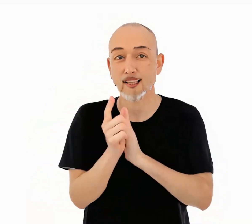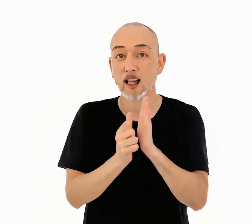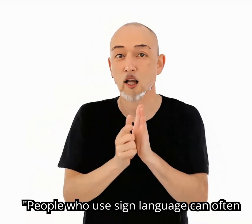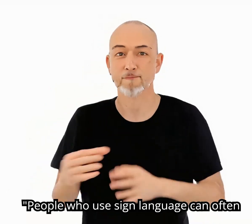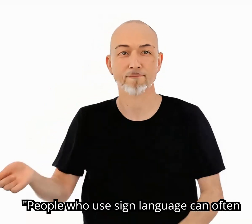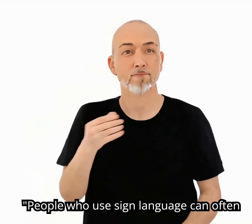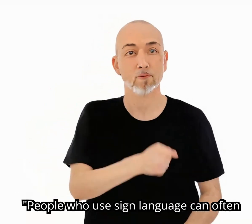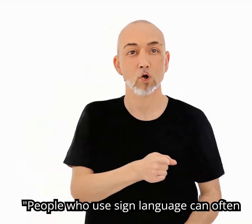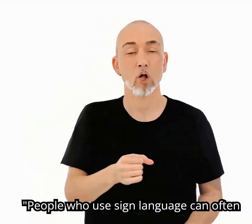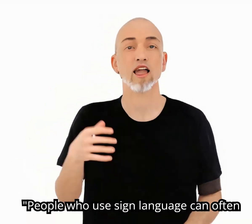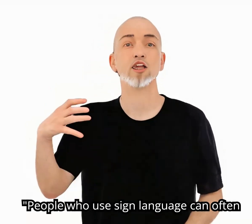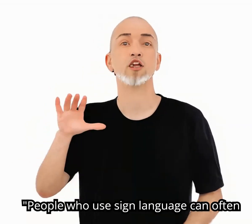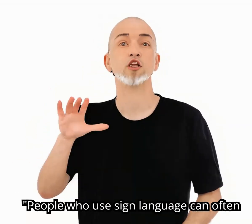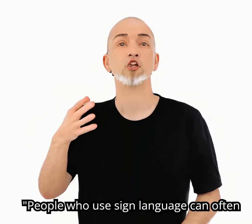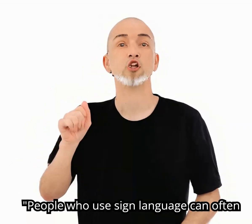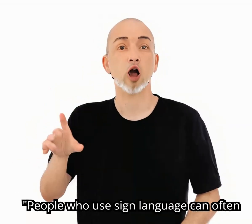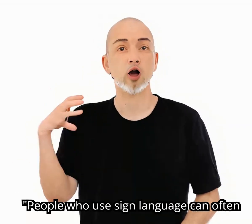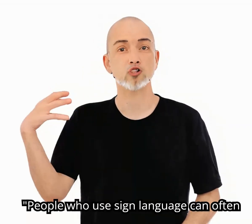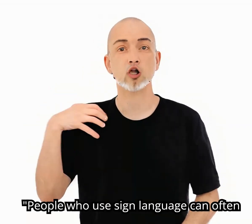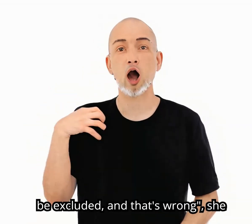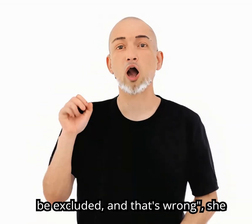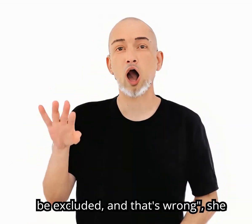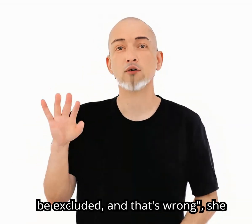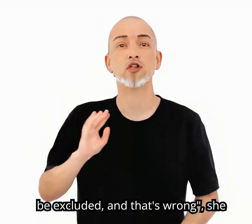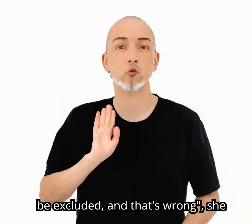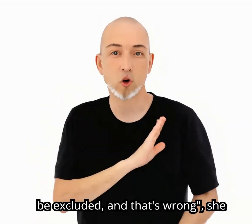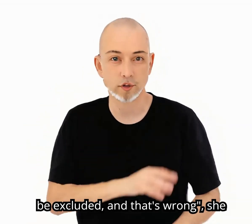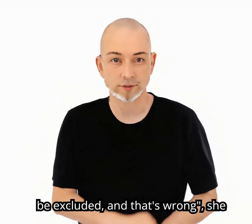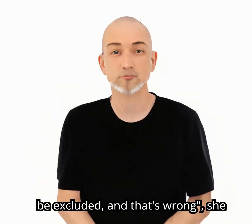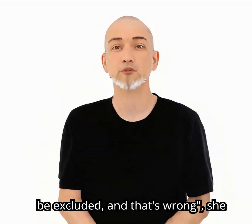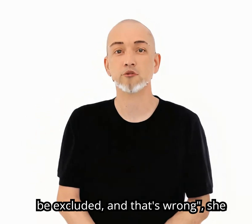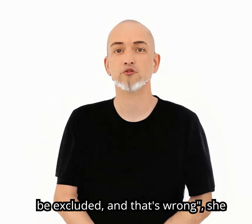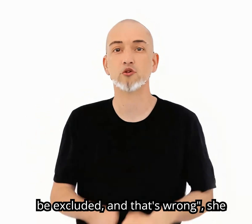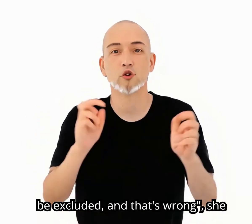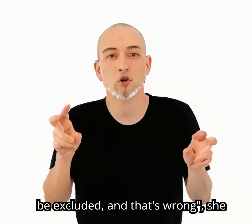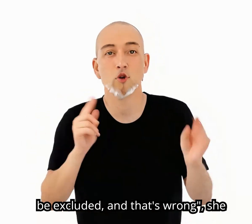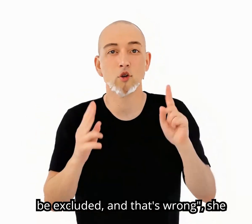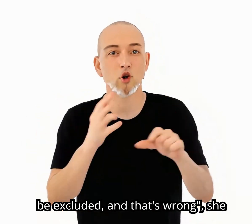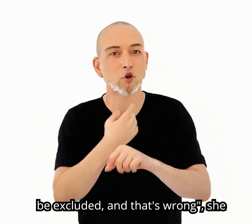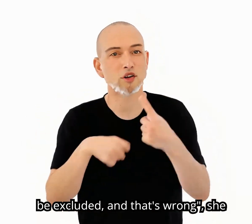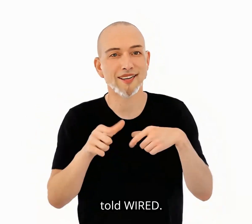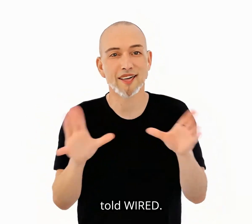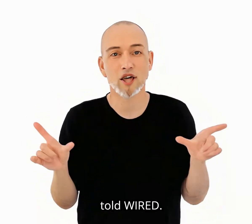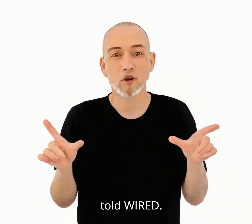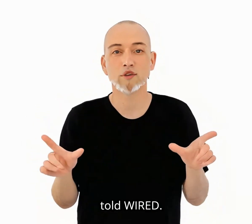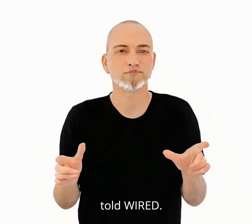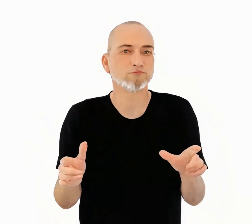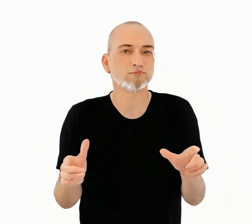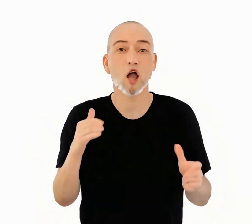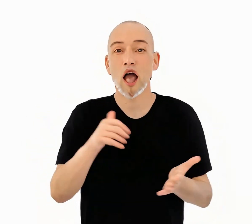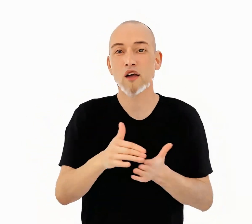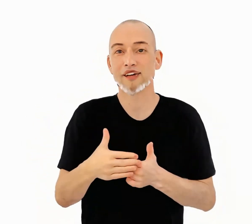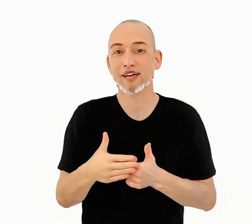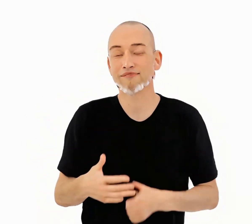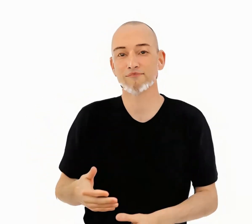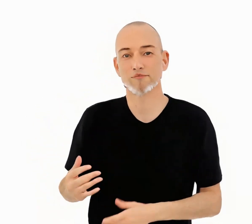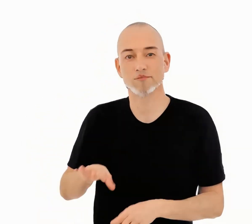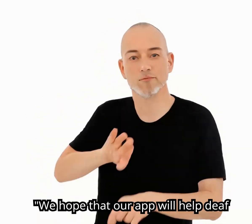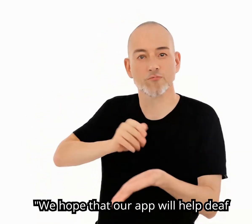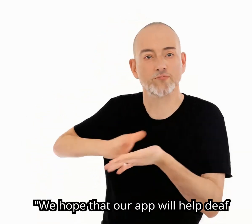People who use sign language can often be excluded, and that's wrong, she told Wired. We hope